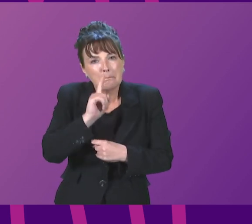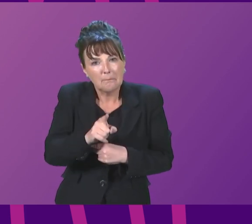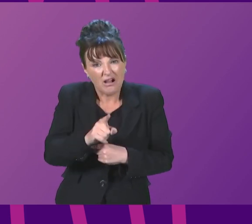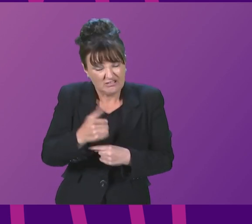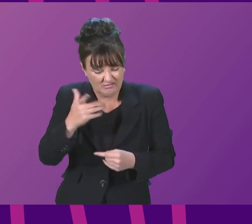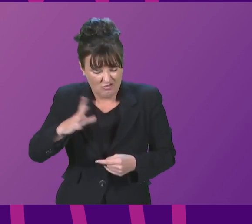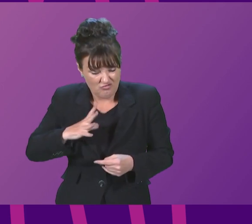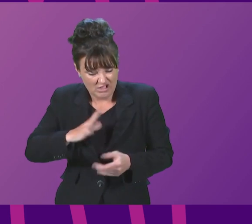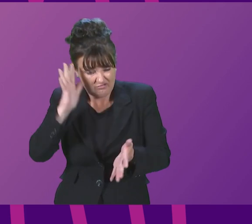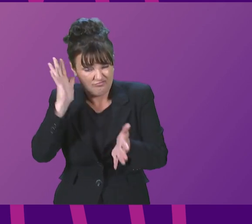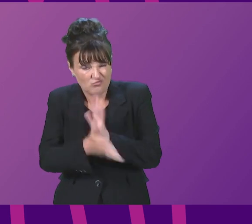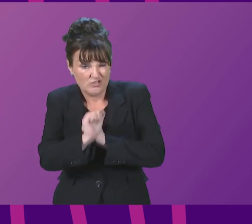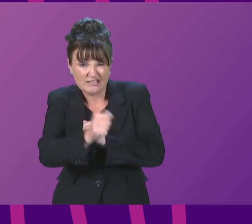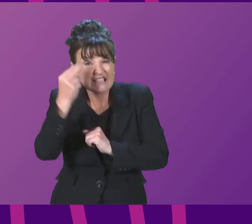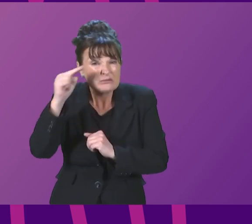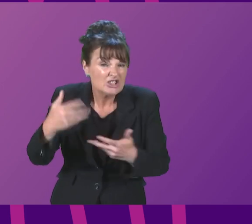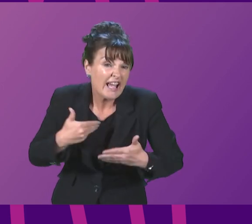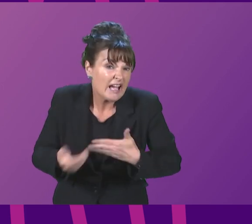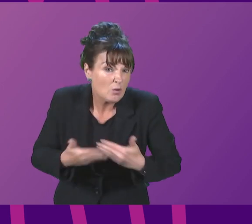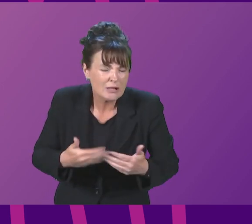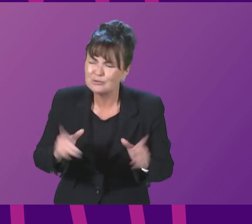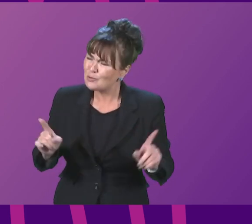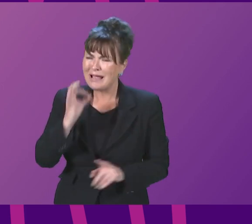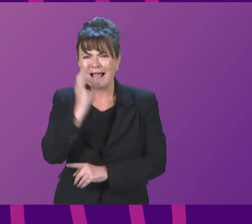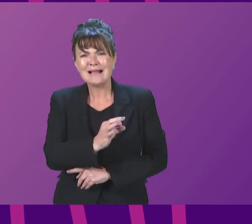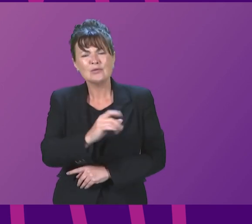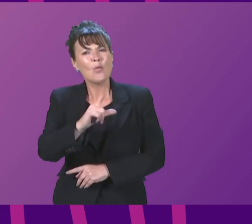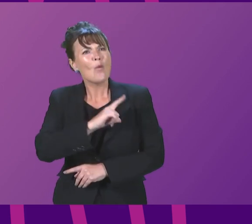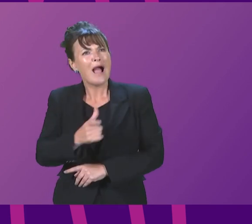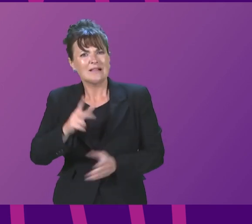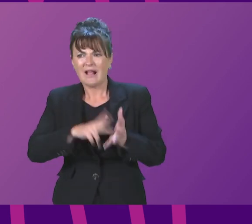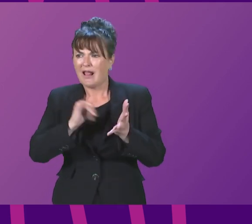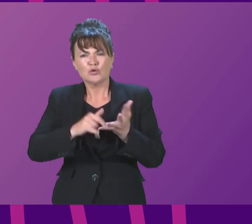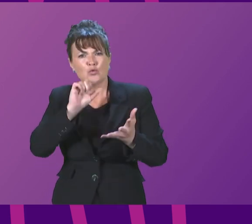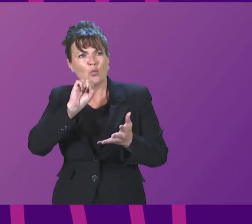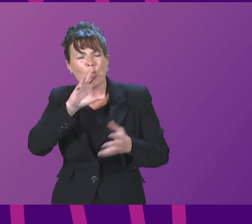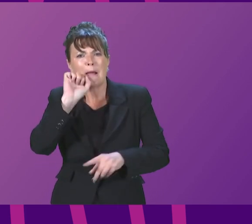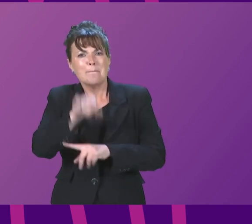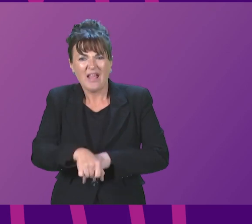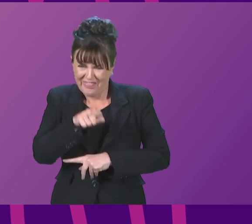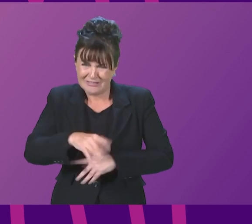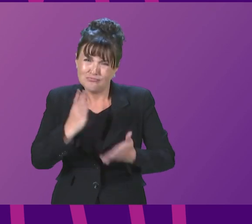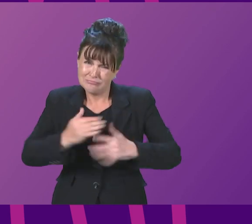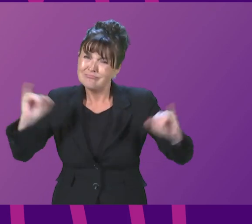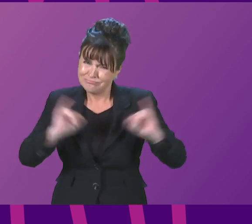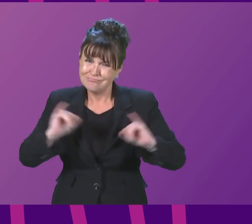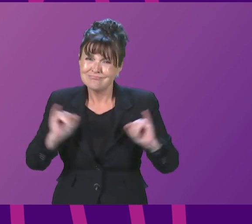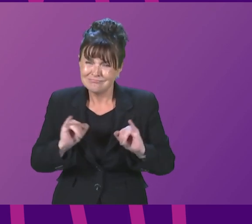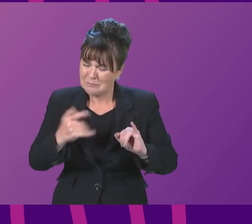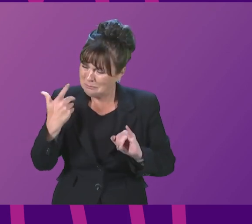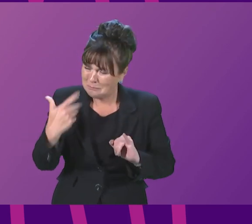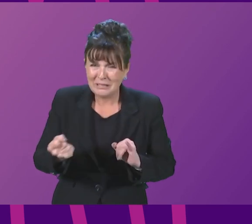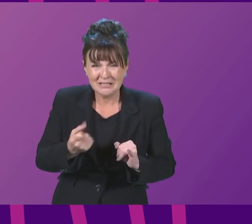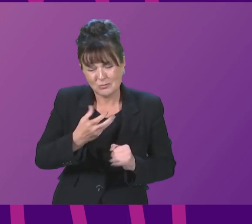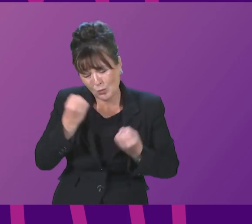already trashed reputation. So why can't Nicola Sturgeon admit that this is a downright scandal that is taking hundreds